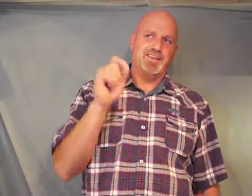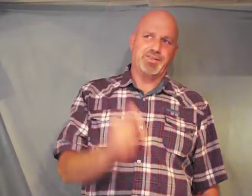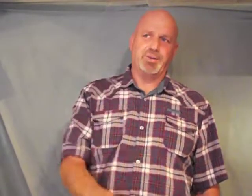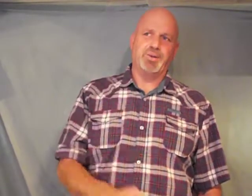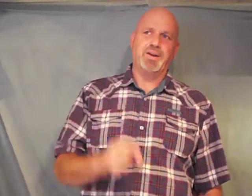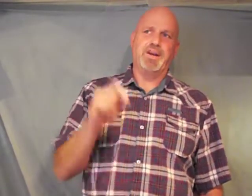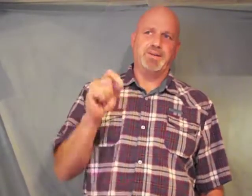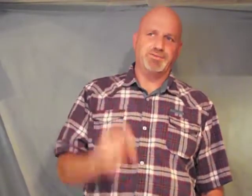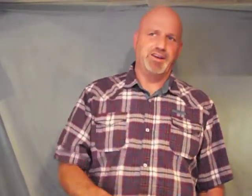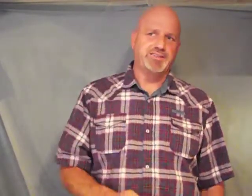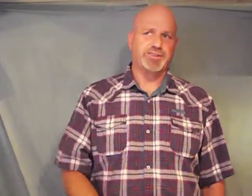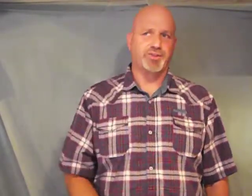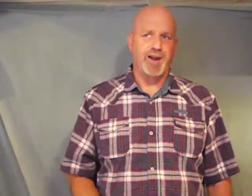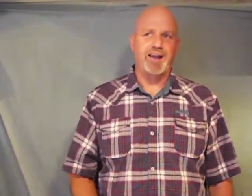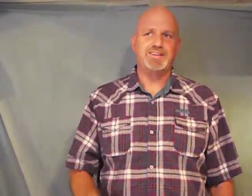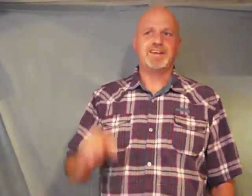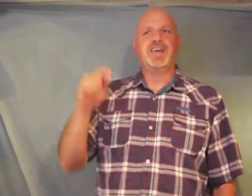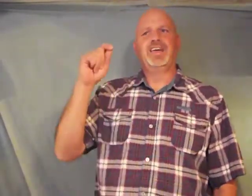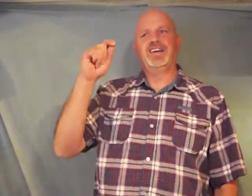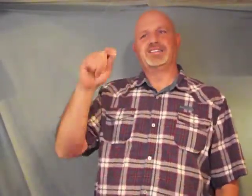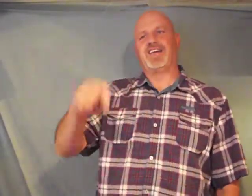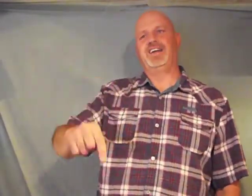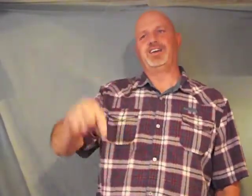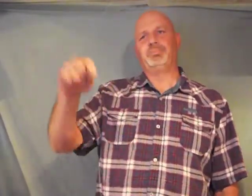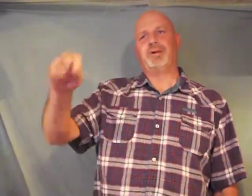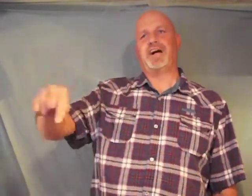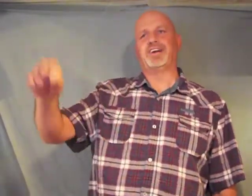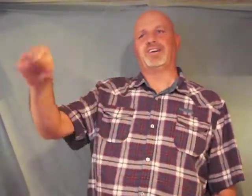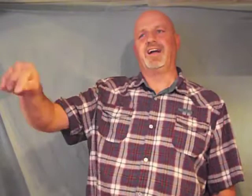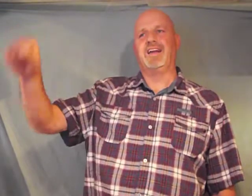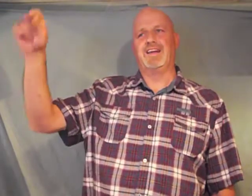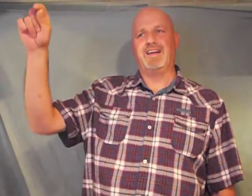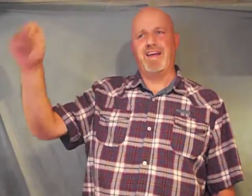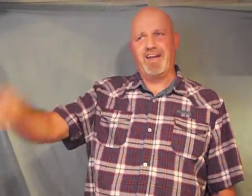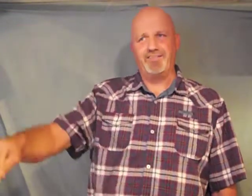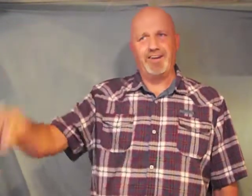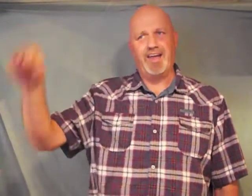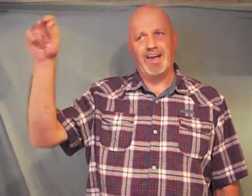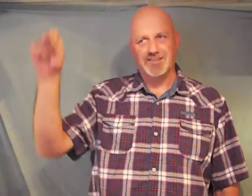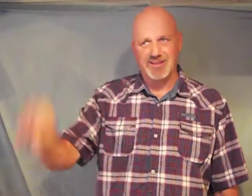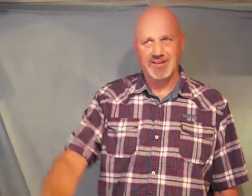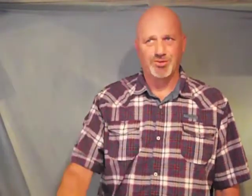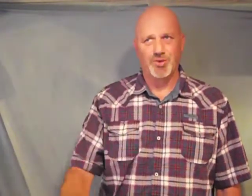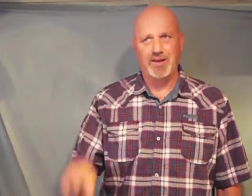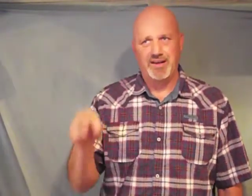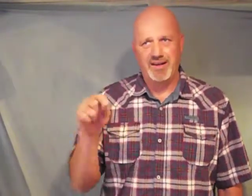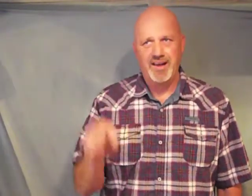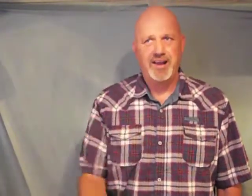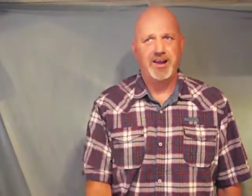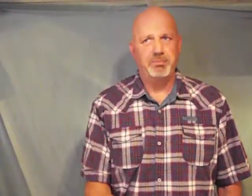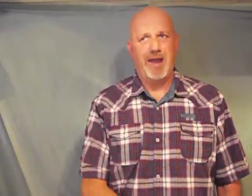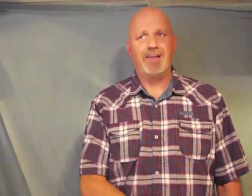authority of Jesus Christ is hereby granted in heaven as it is written in Matthew